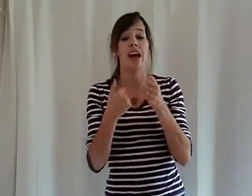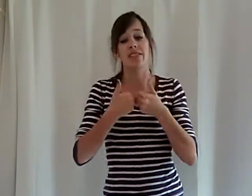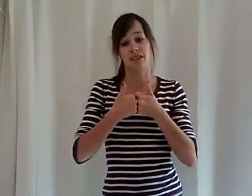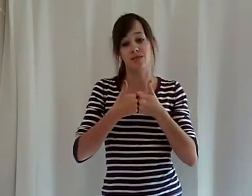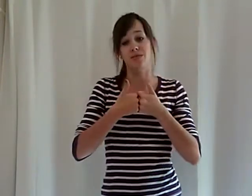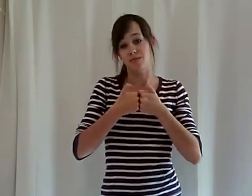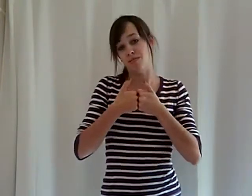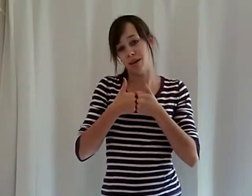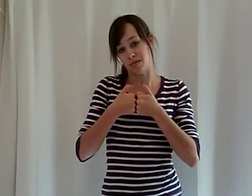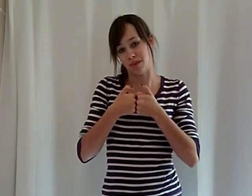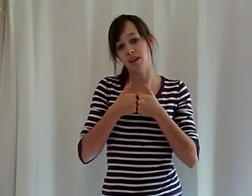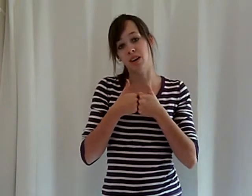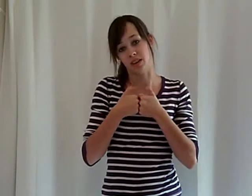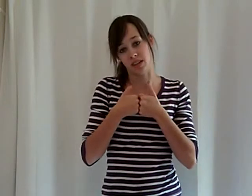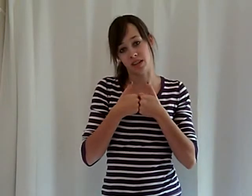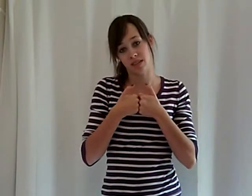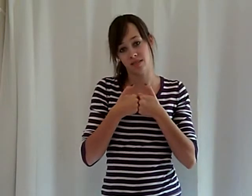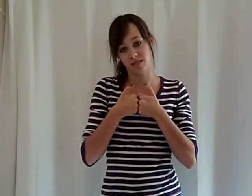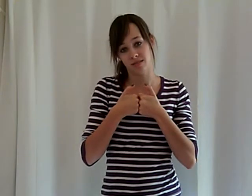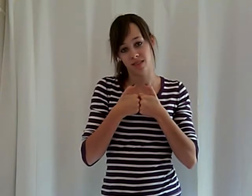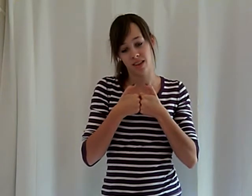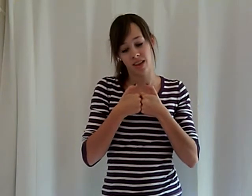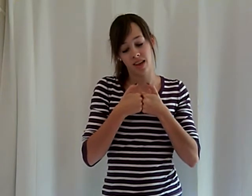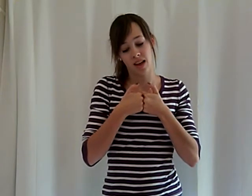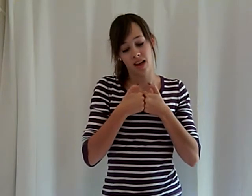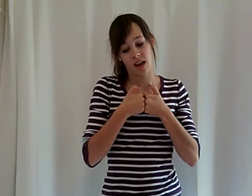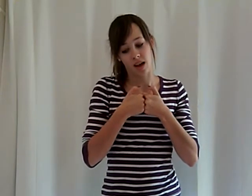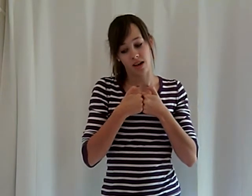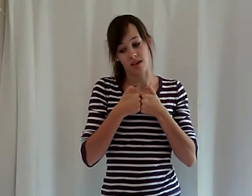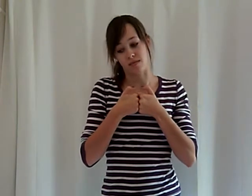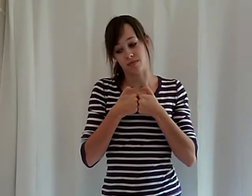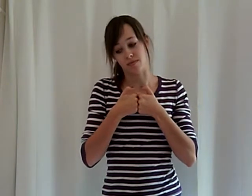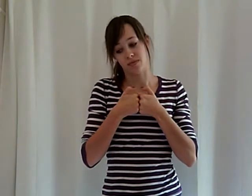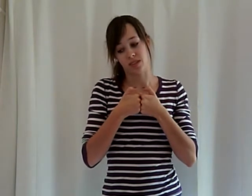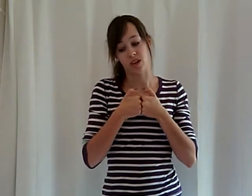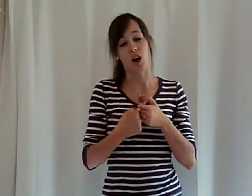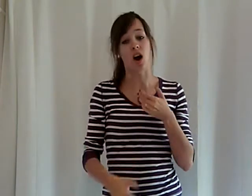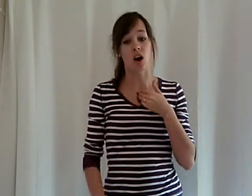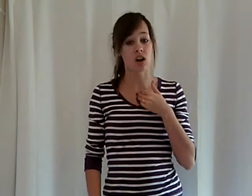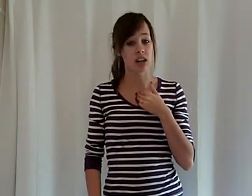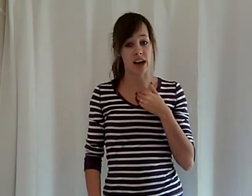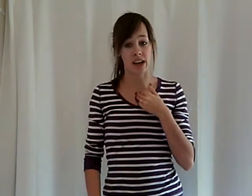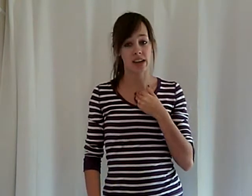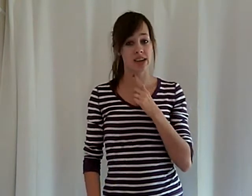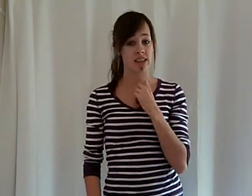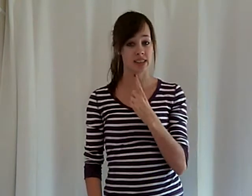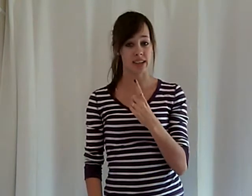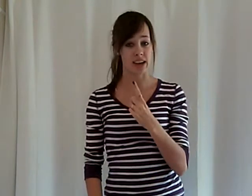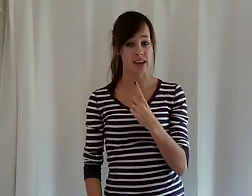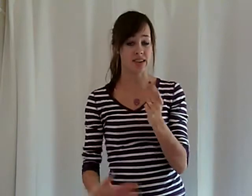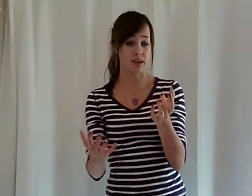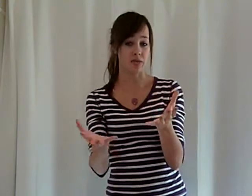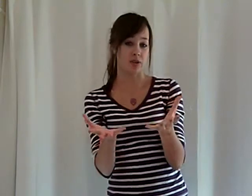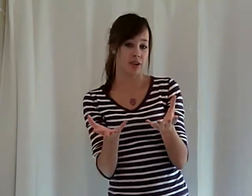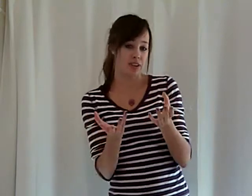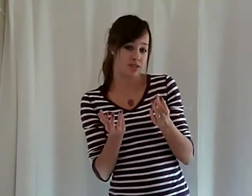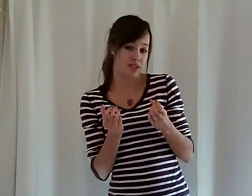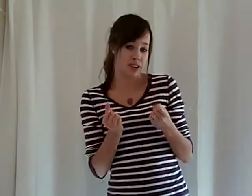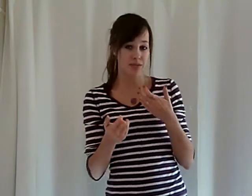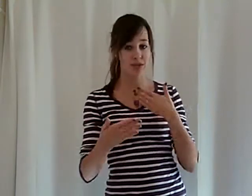and then baby, honey. Um, all I can say is I want you to come